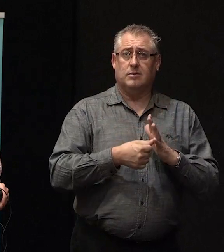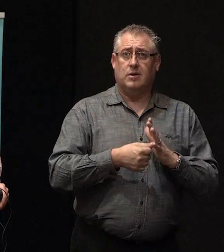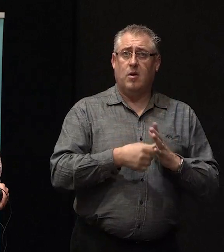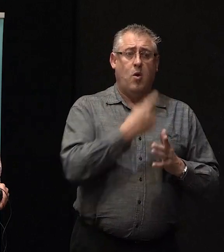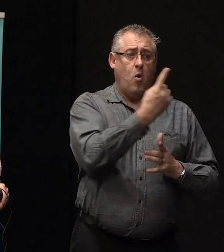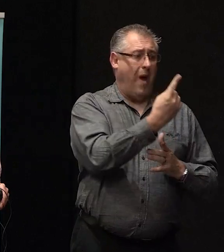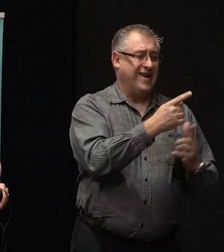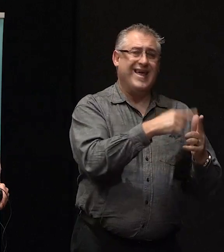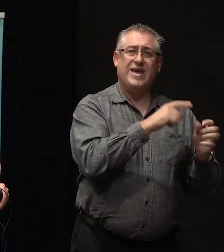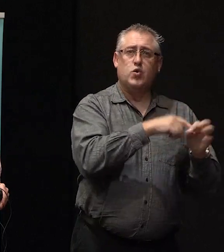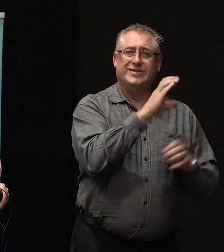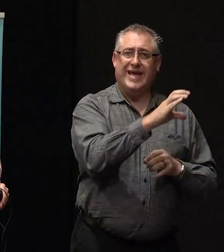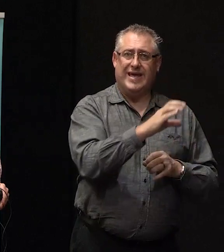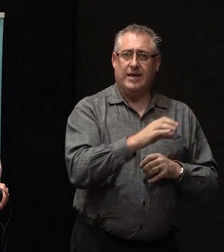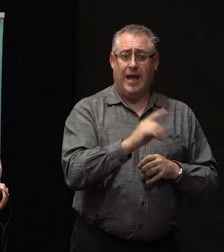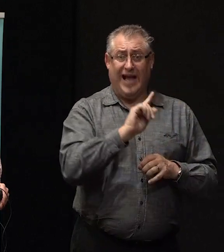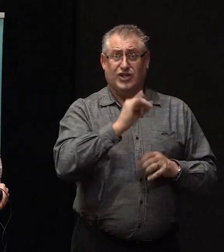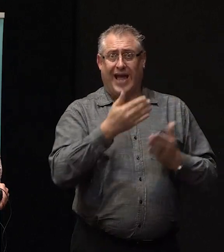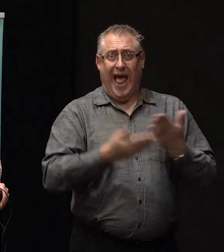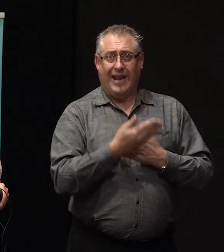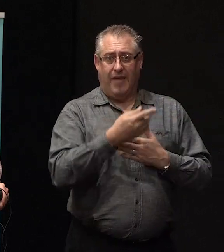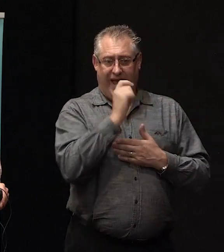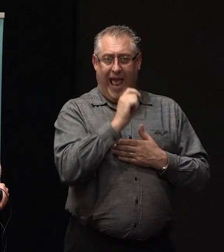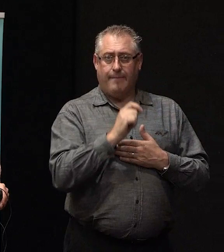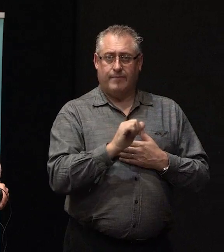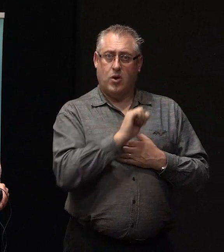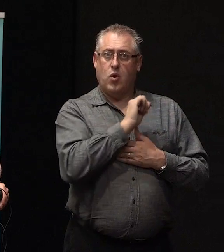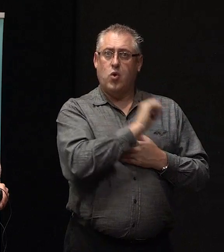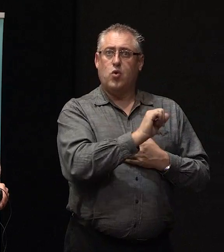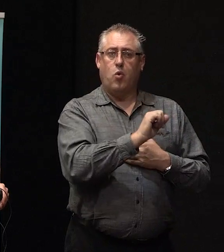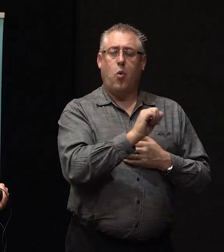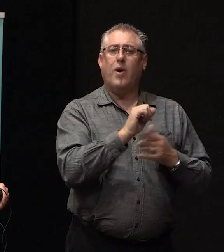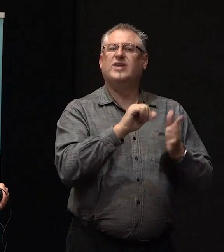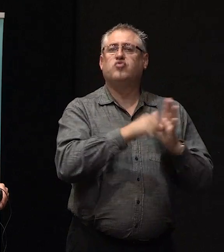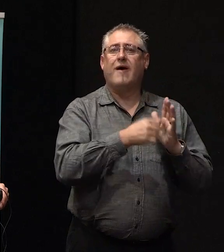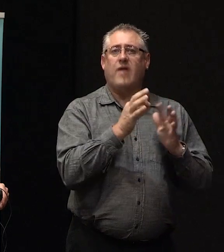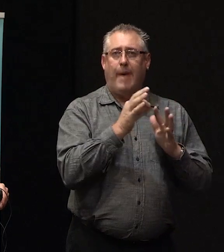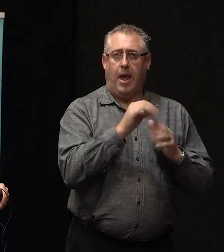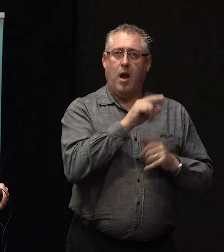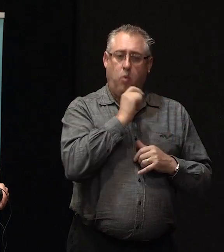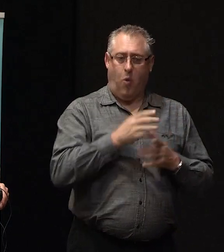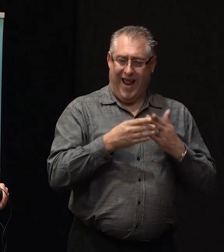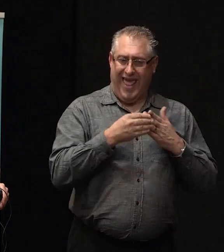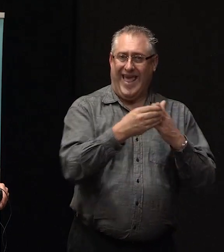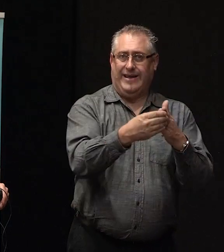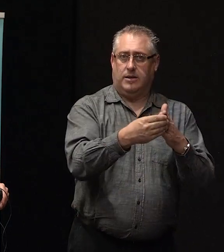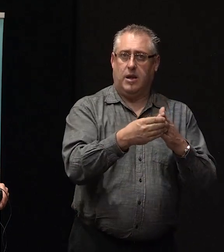EQC, because he's just under the cap. Your insurer Philippa will lead the whole process, and then basically bill all the other insurers